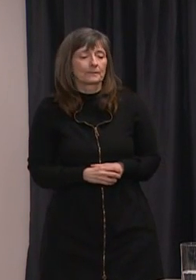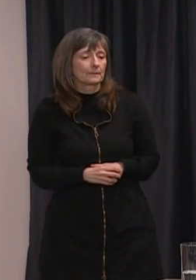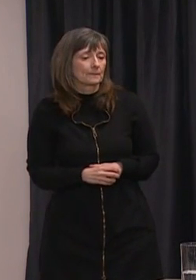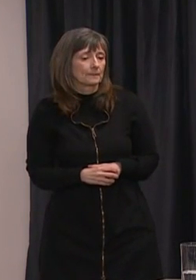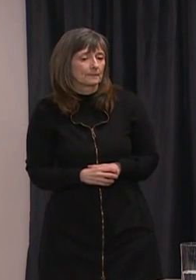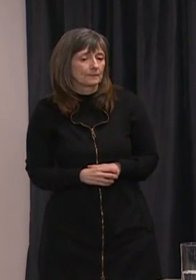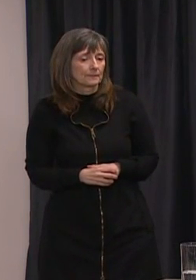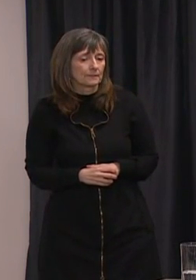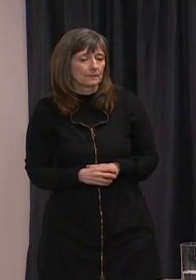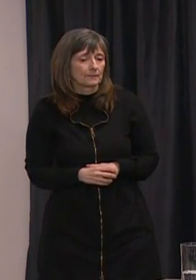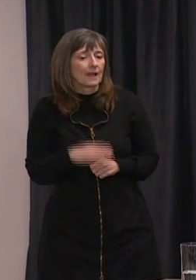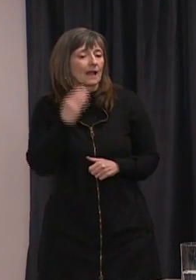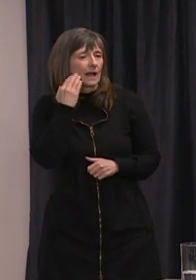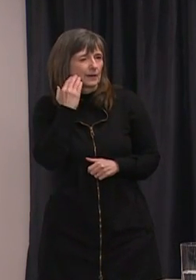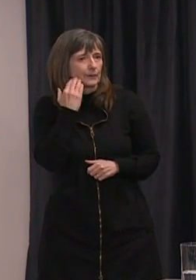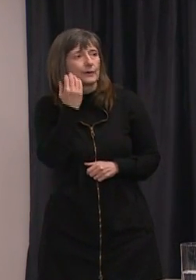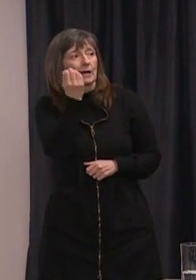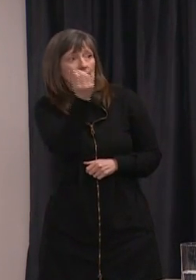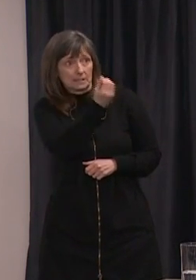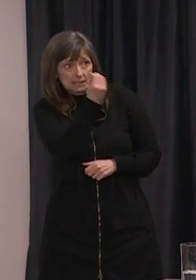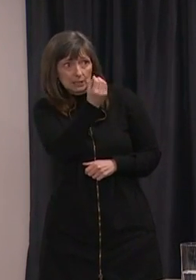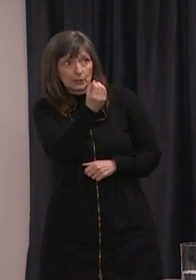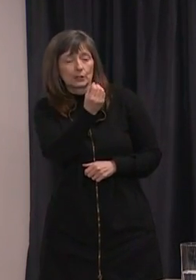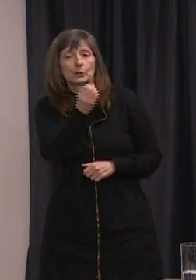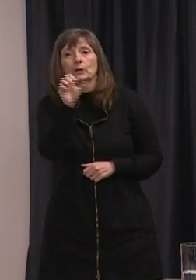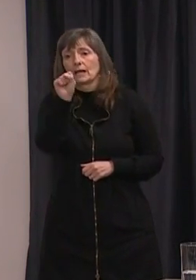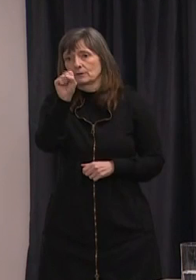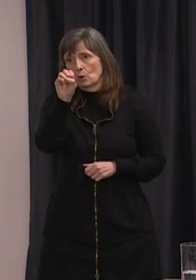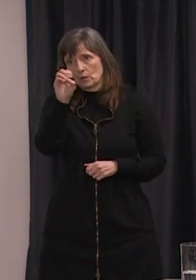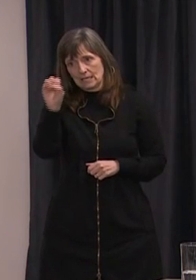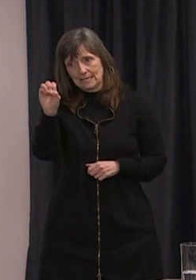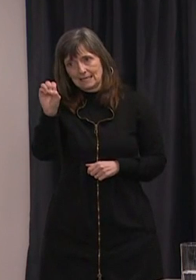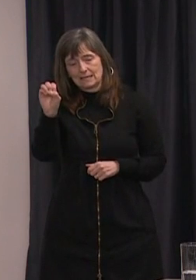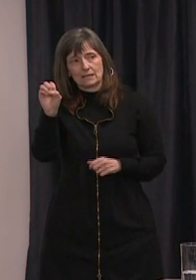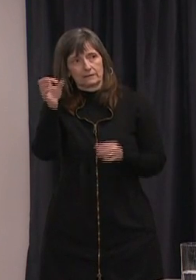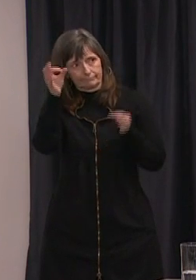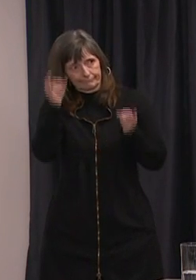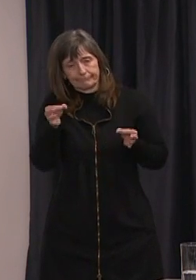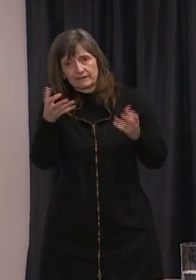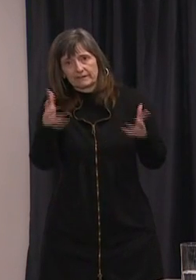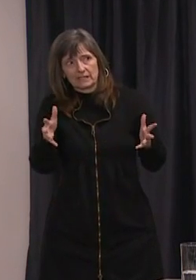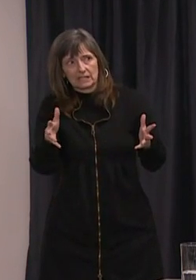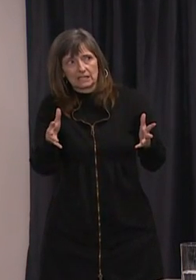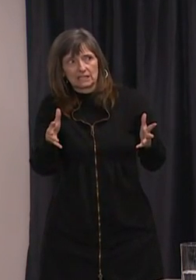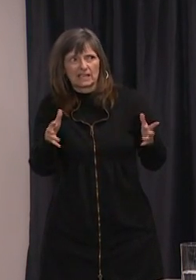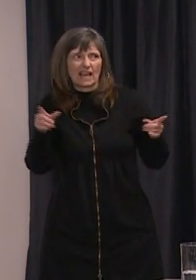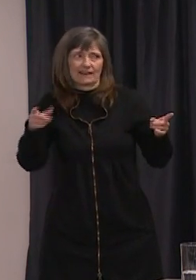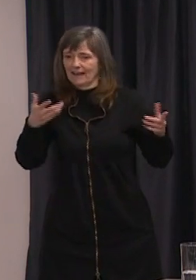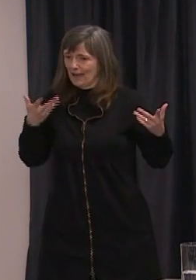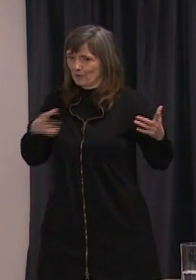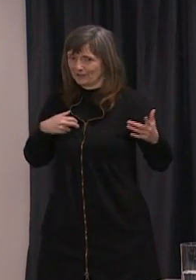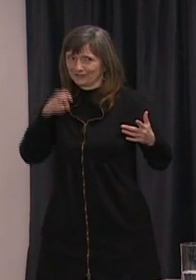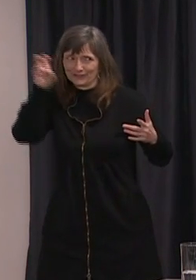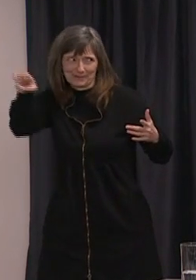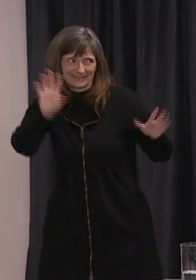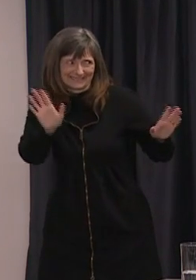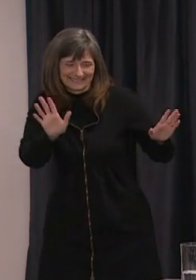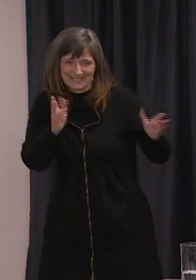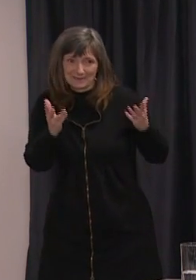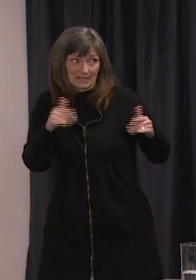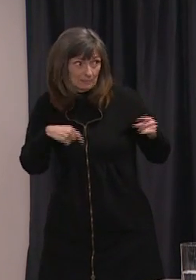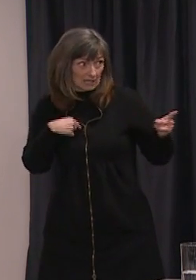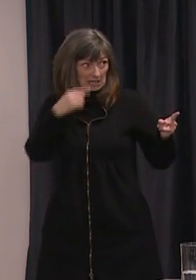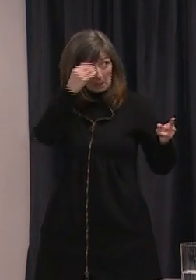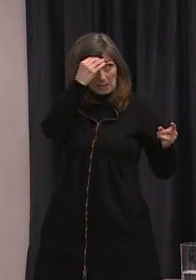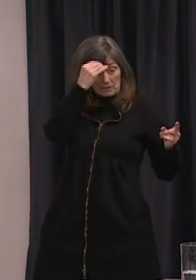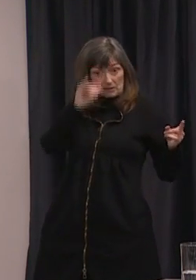you know Ontario of course declared a state of emergency on this front you know I don't want to get too far too far ahead of things but you know is